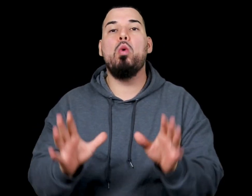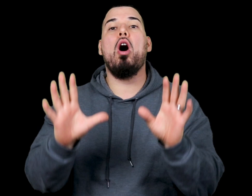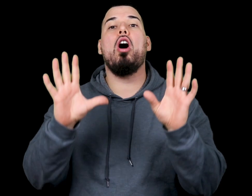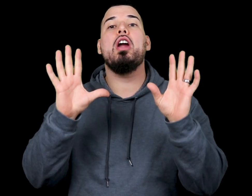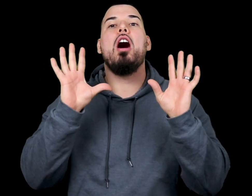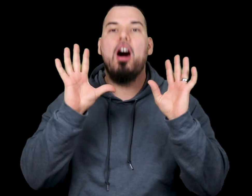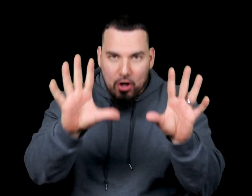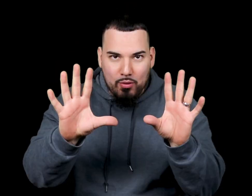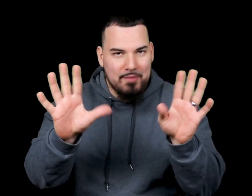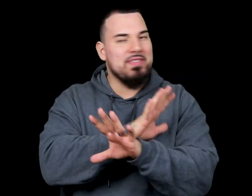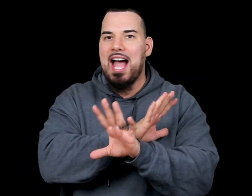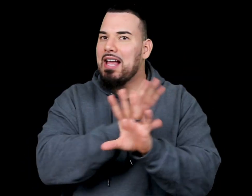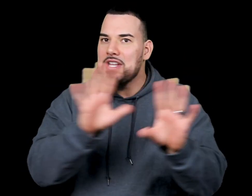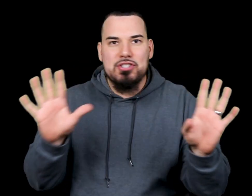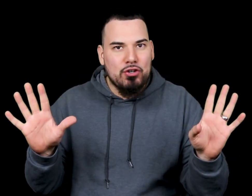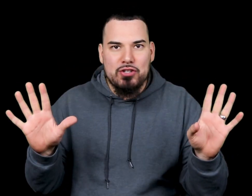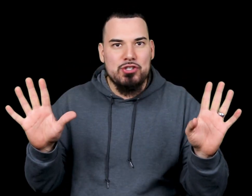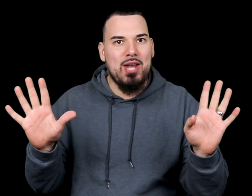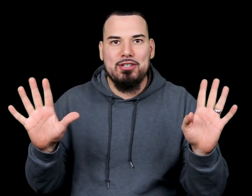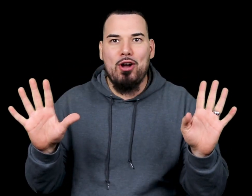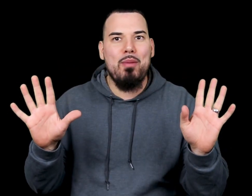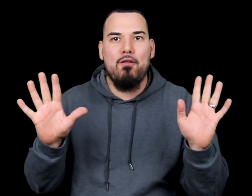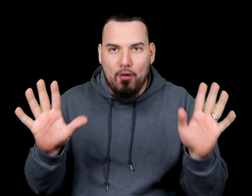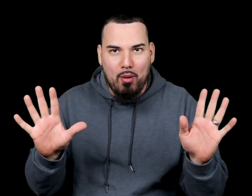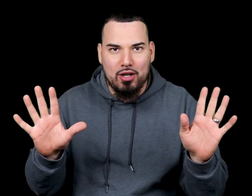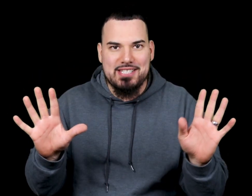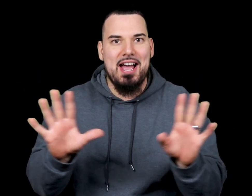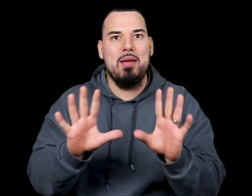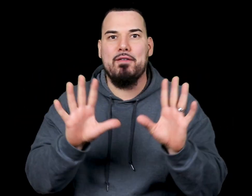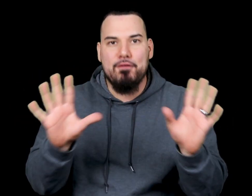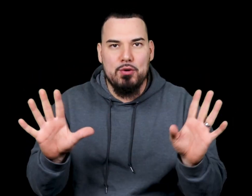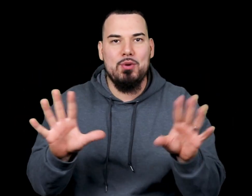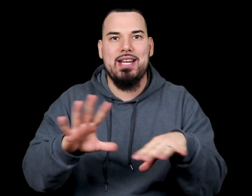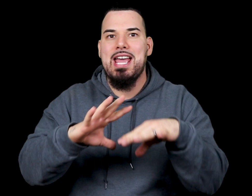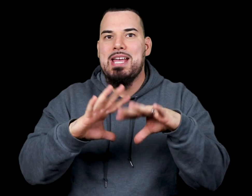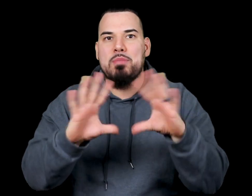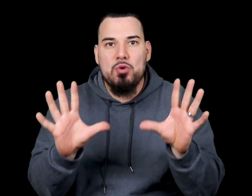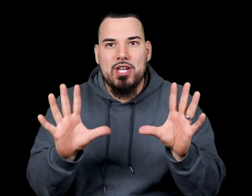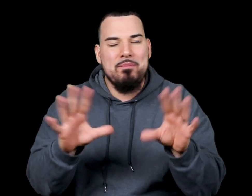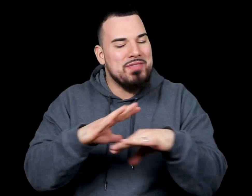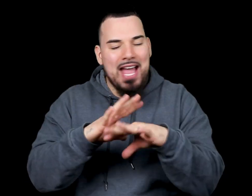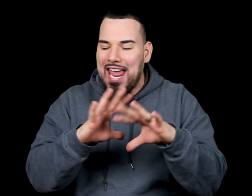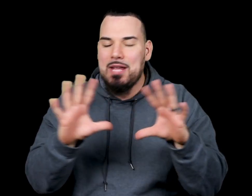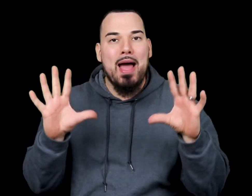who are hungry. Not just Christians who like to talk about football all the time and food and music. Not anybody